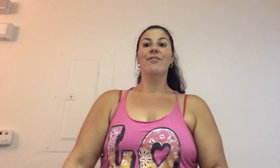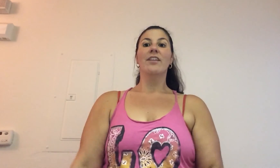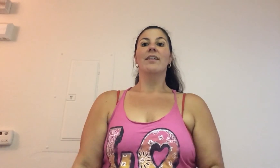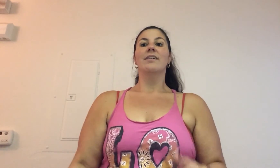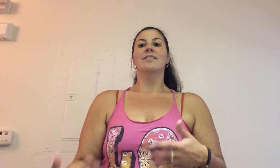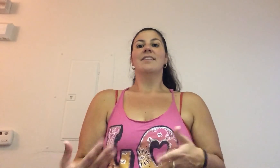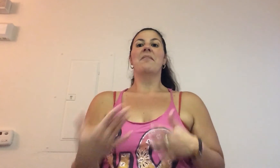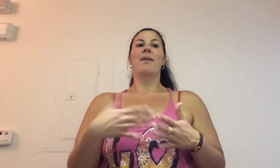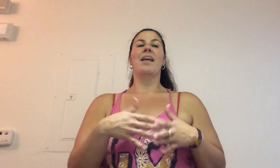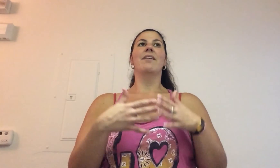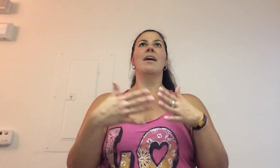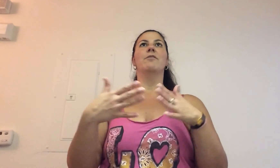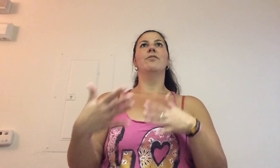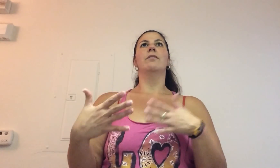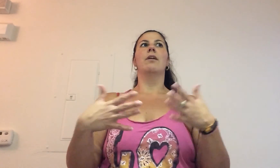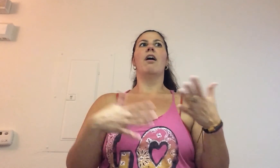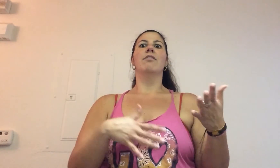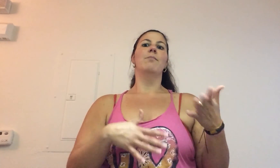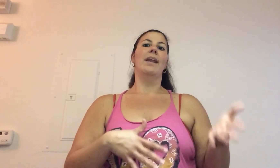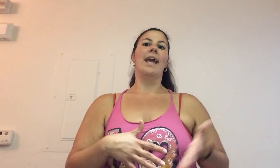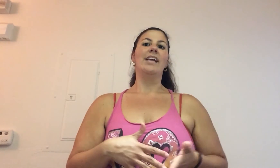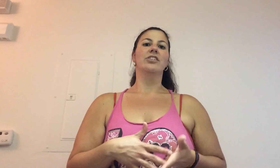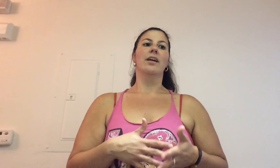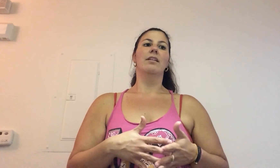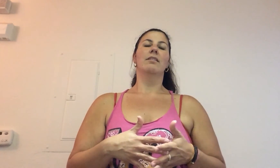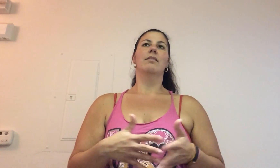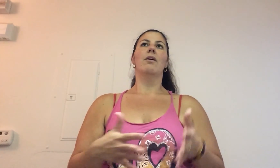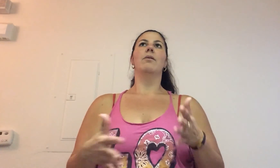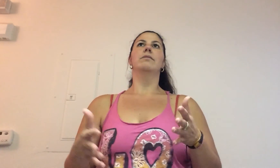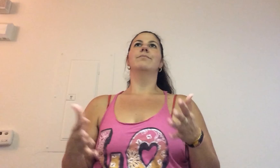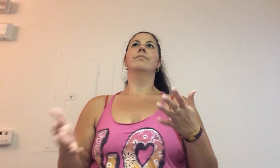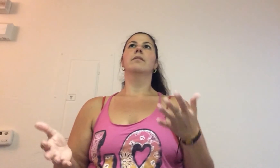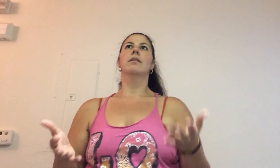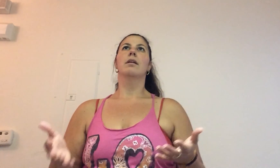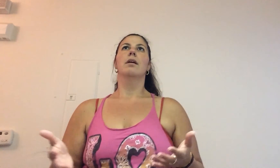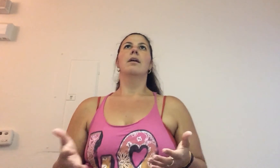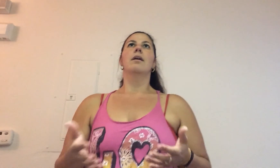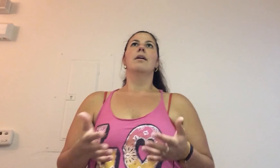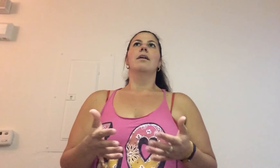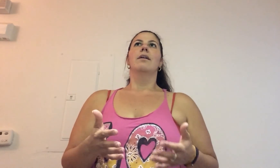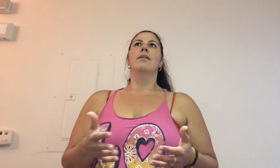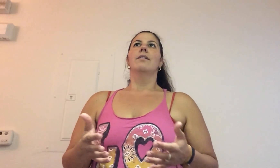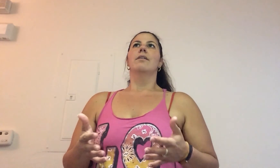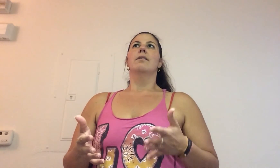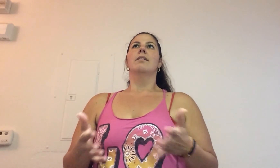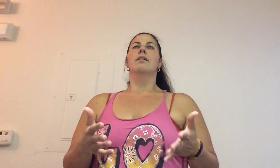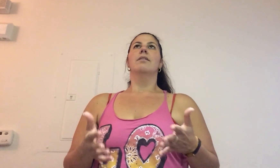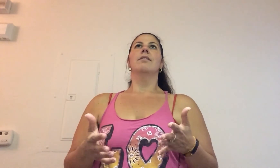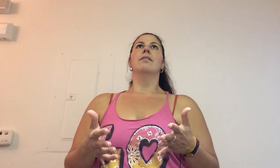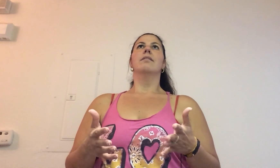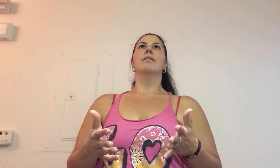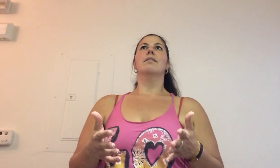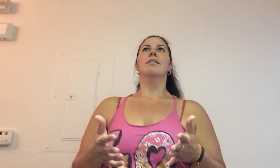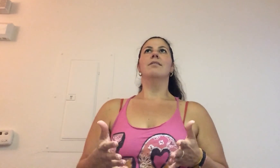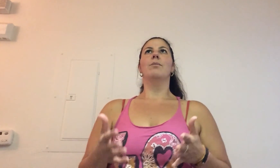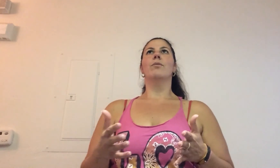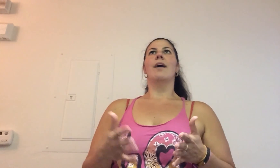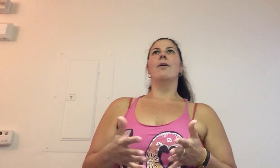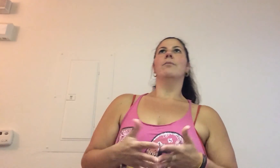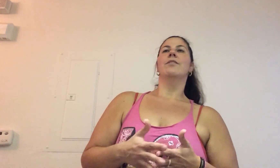feeling is the same pain that I was feeling on the medications. So, cause without, with